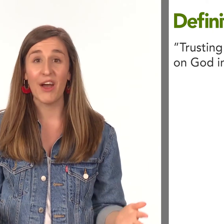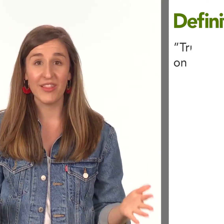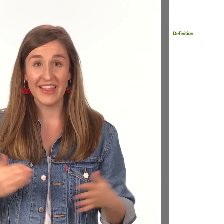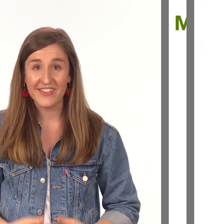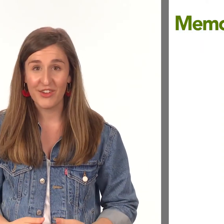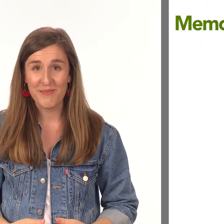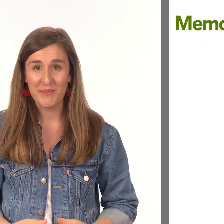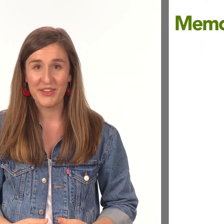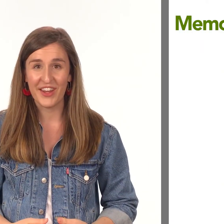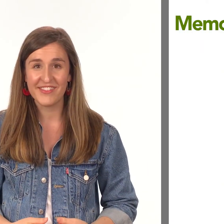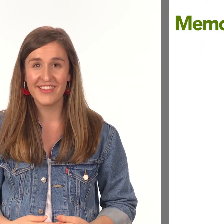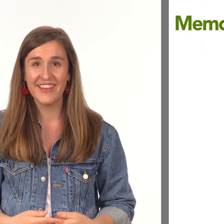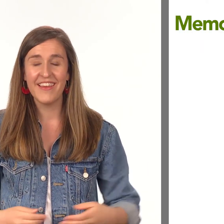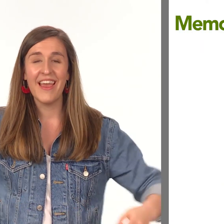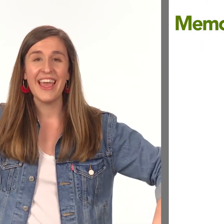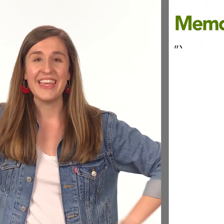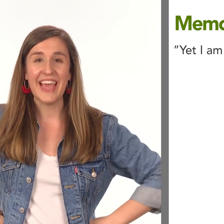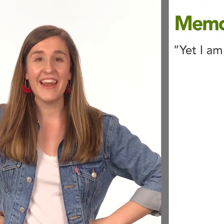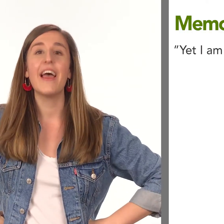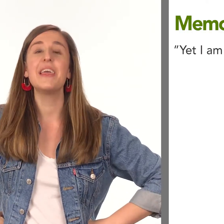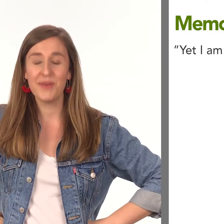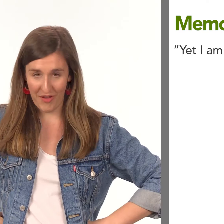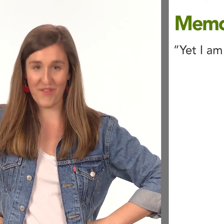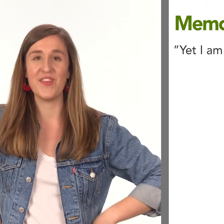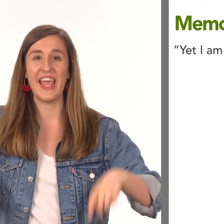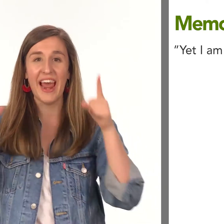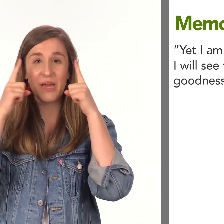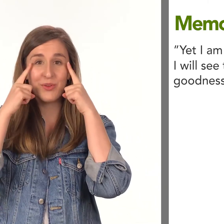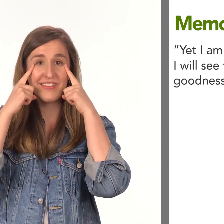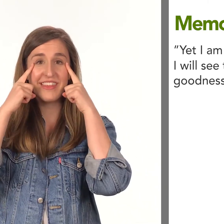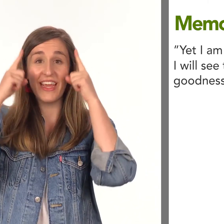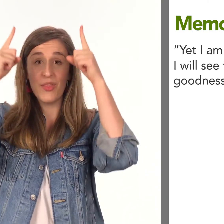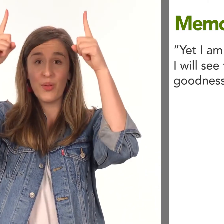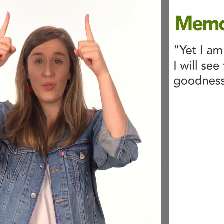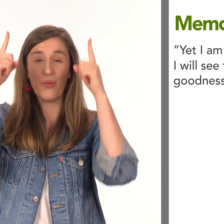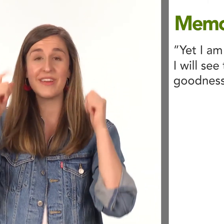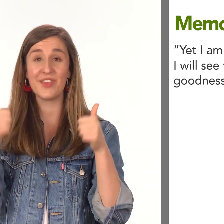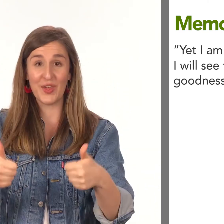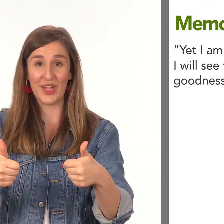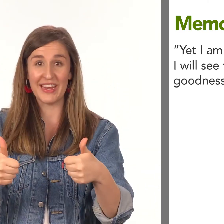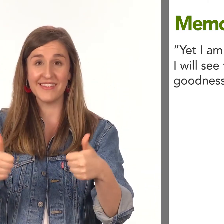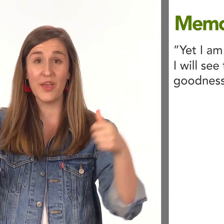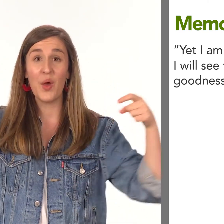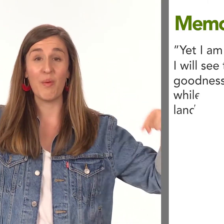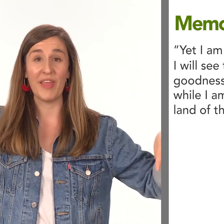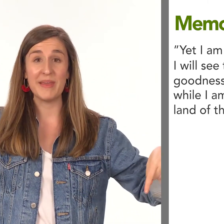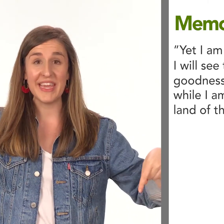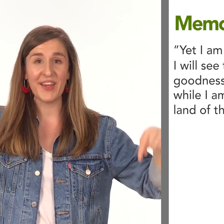let's do our memory verse yet i am confident i will see the lord's goodness while i'm here